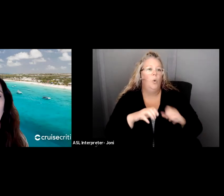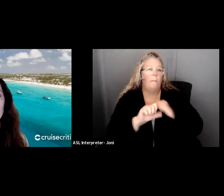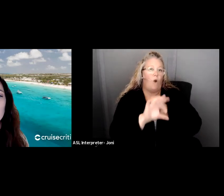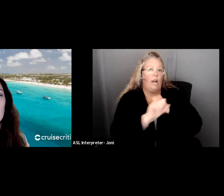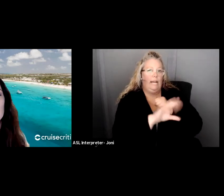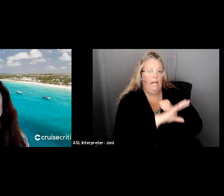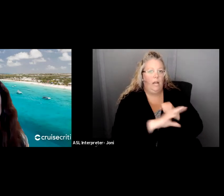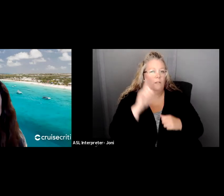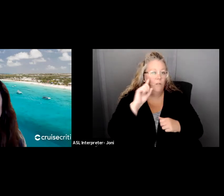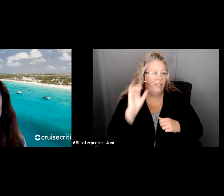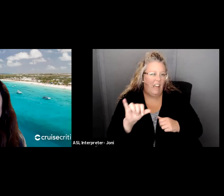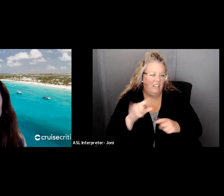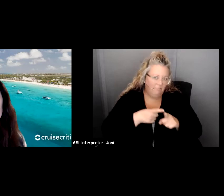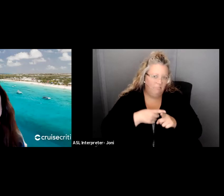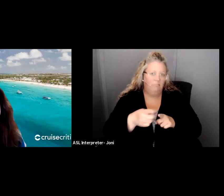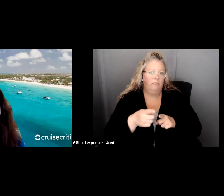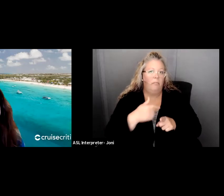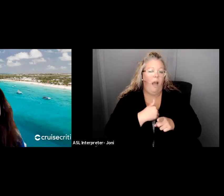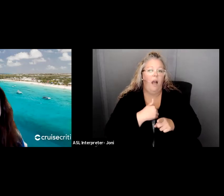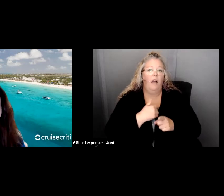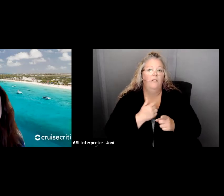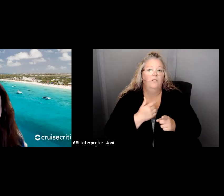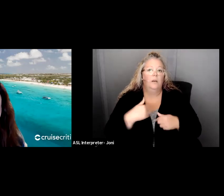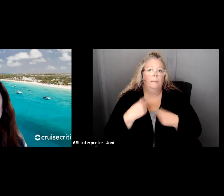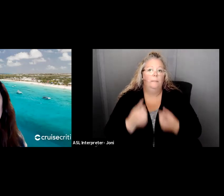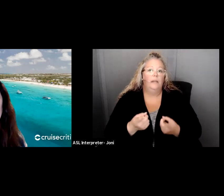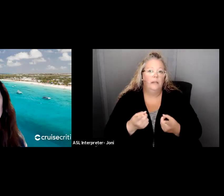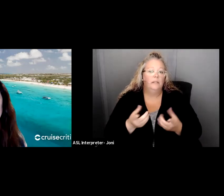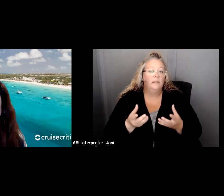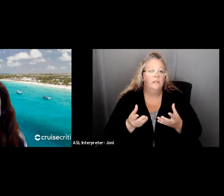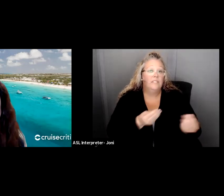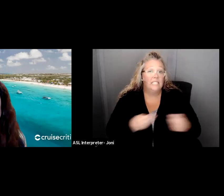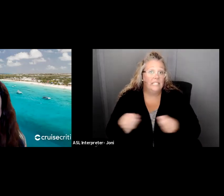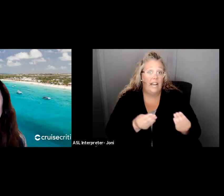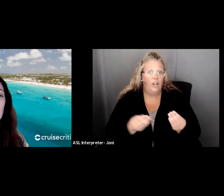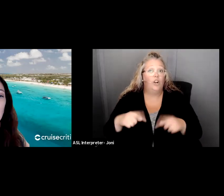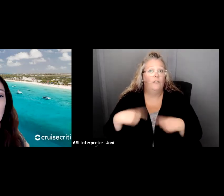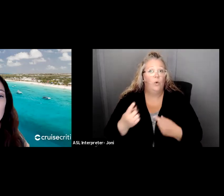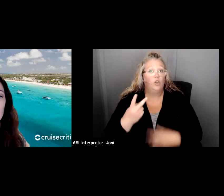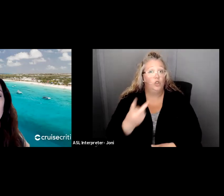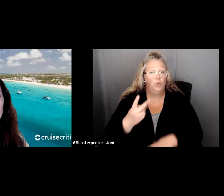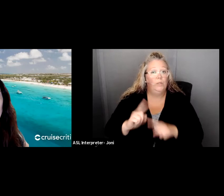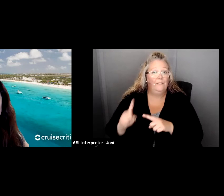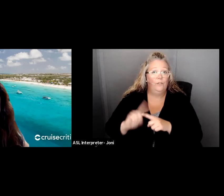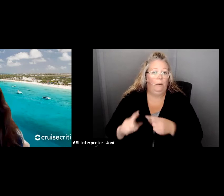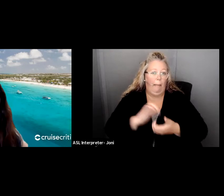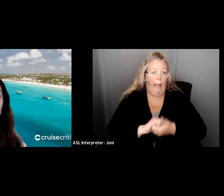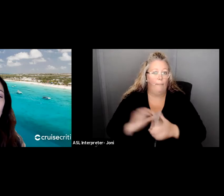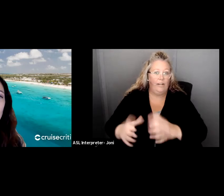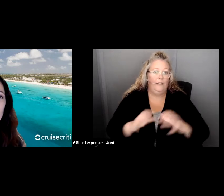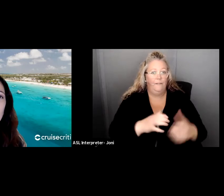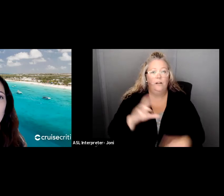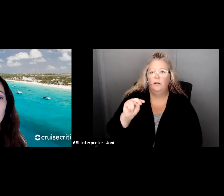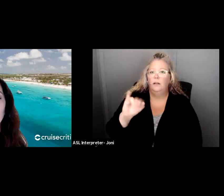I've served as facilitator for two collaboratives that NCIL and ILRU have run. I've presented at NCIL,